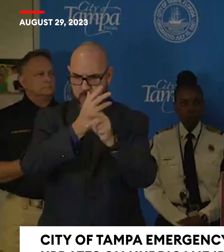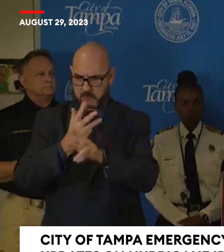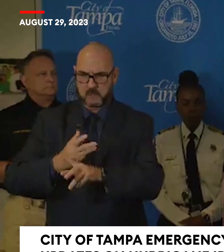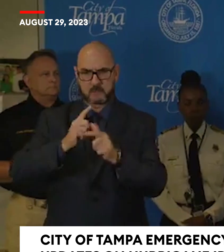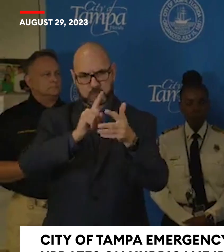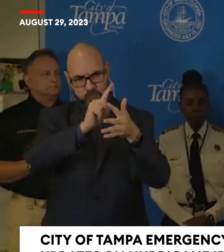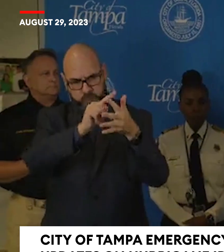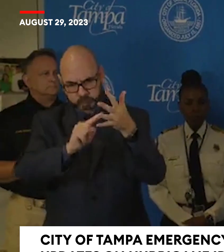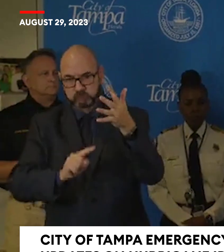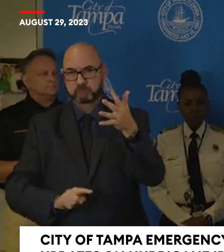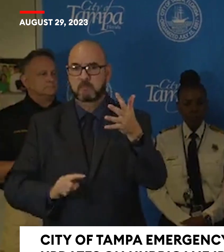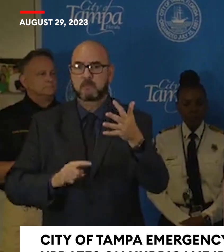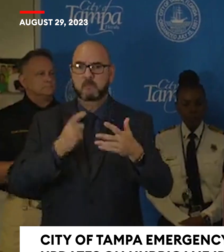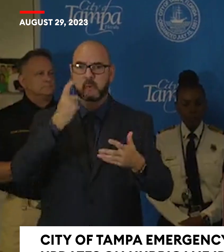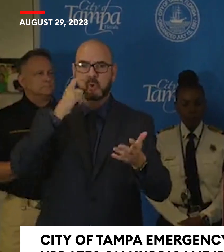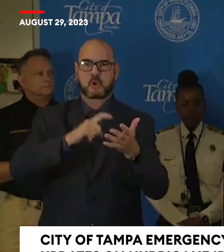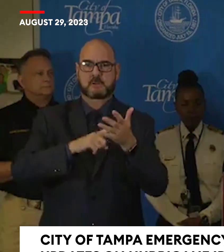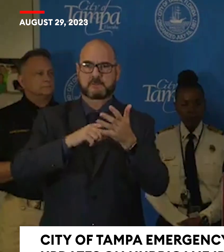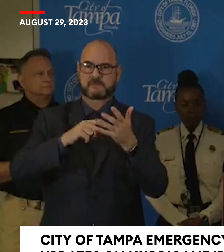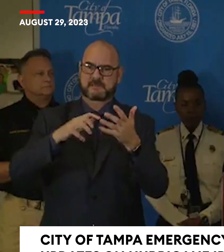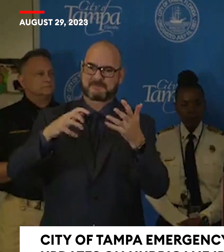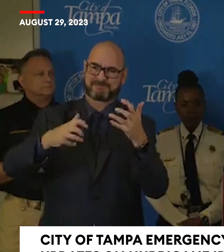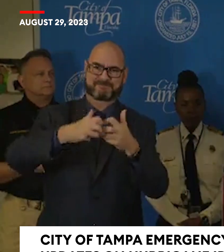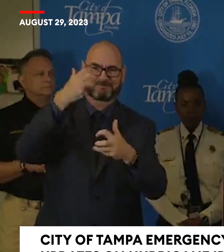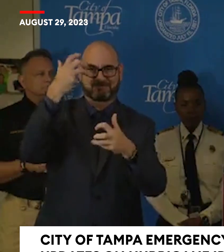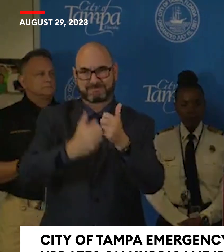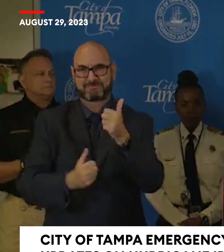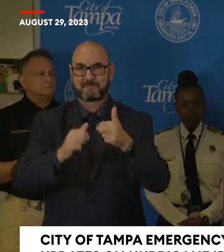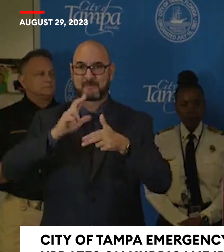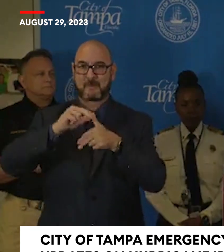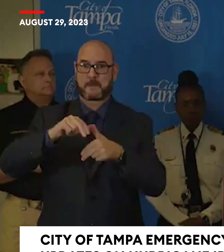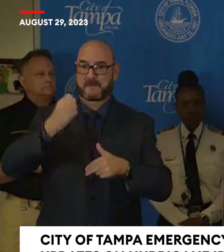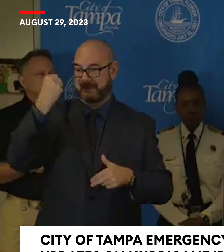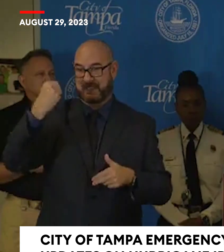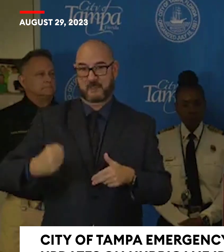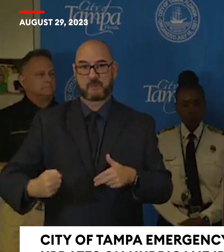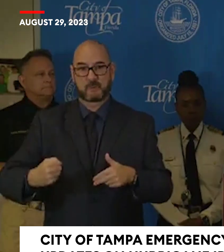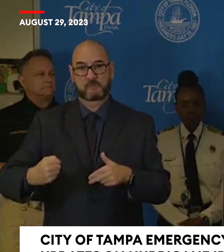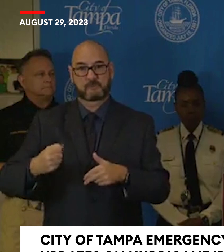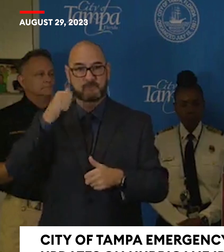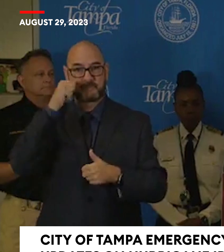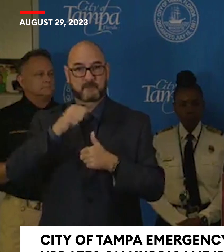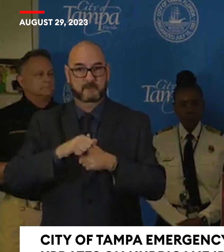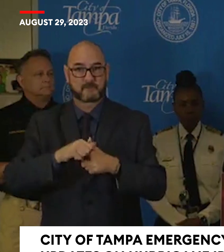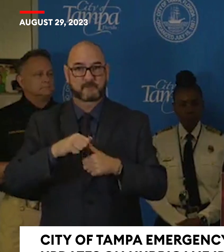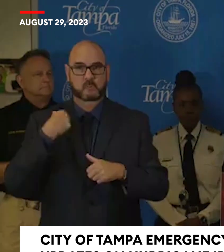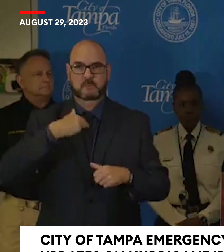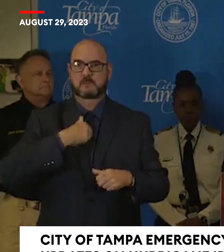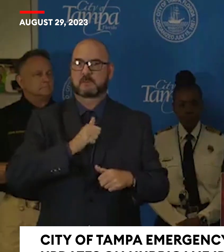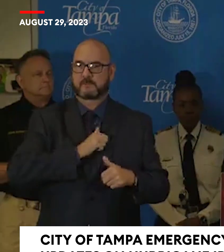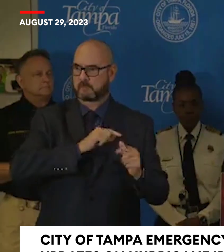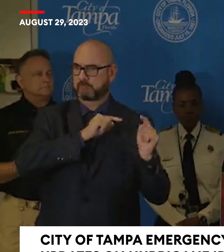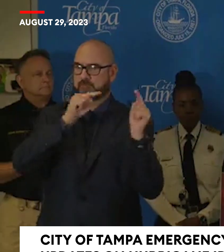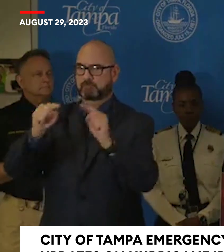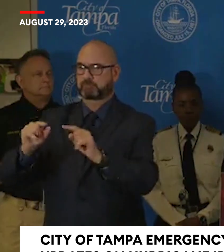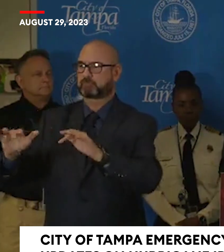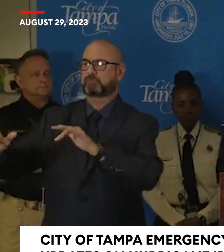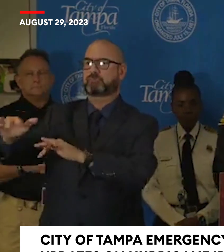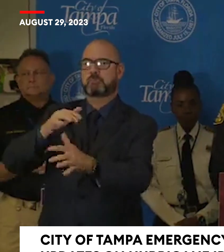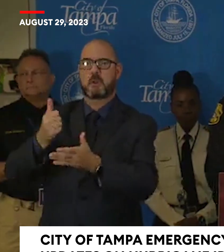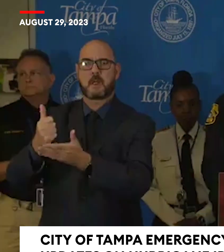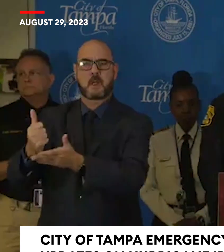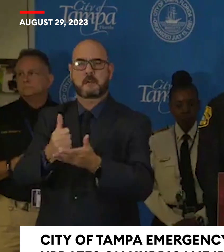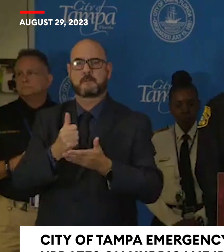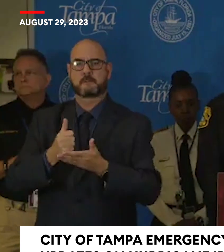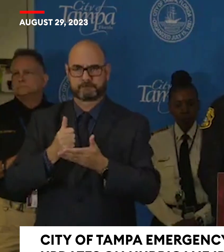seen the devastation of those storms that are caused down south personally with our officers heading down there. We're taking all